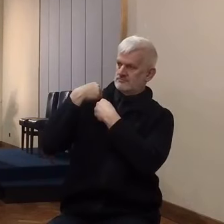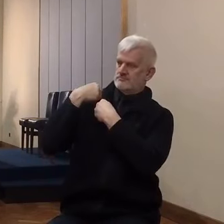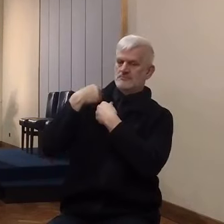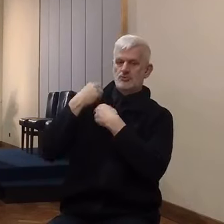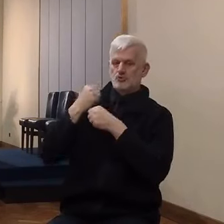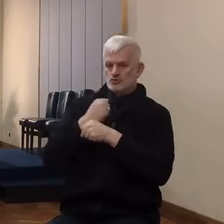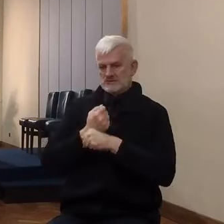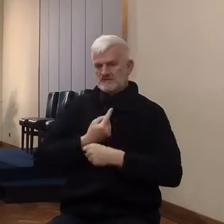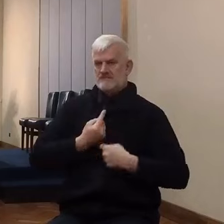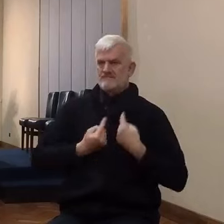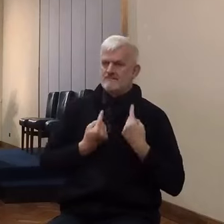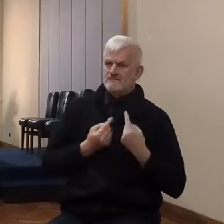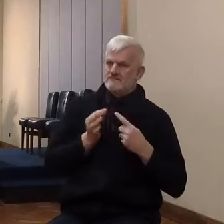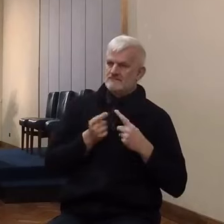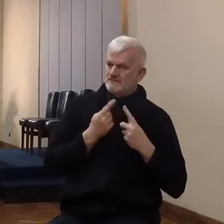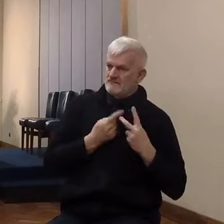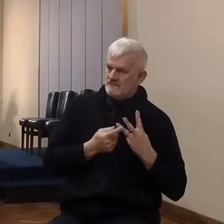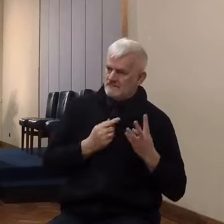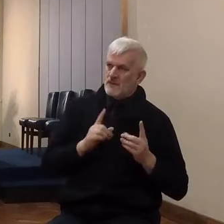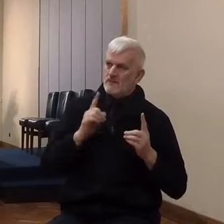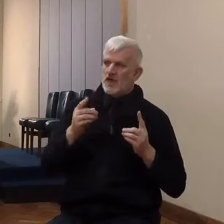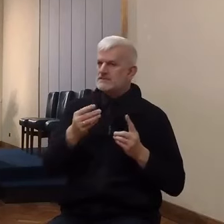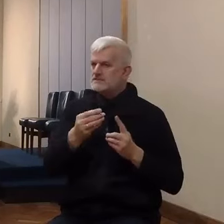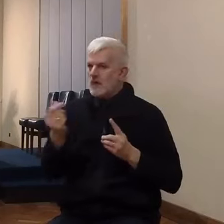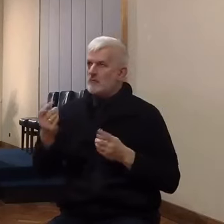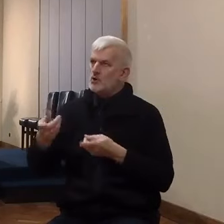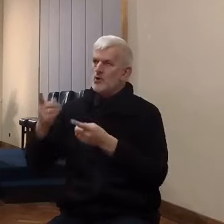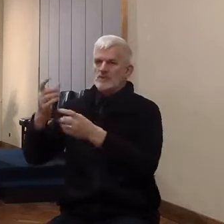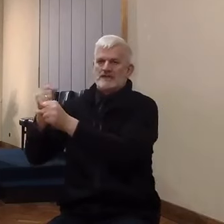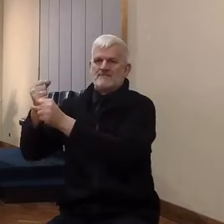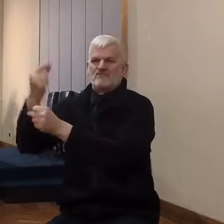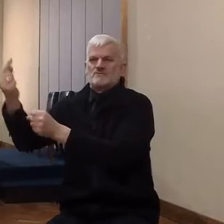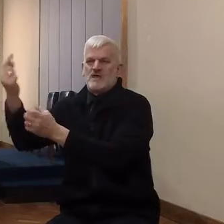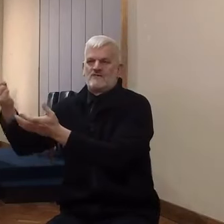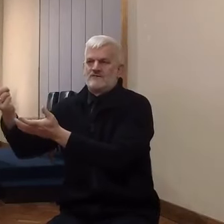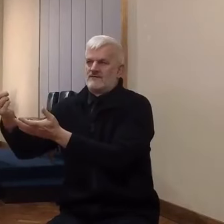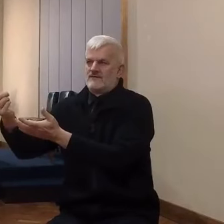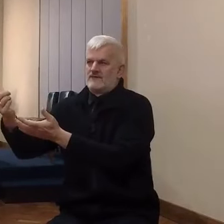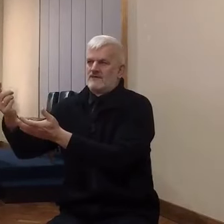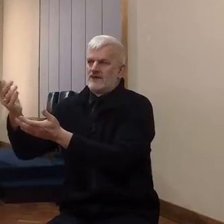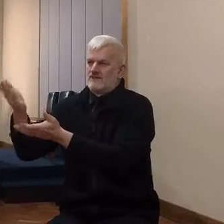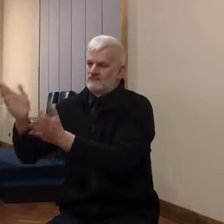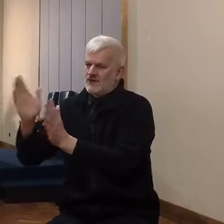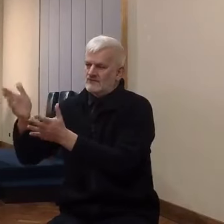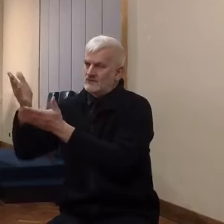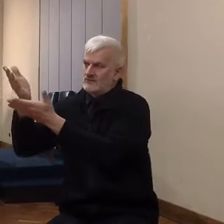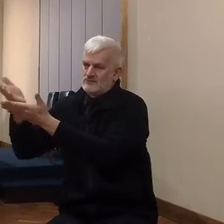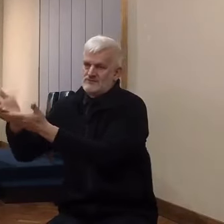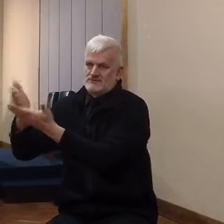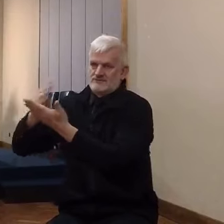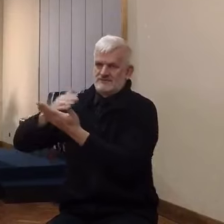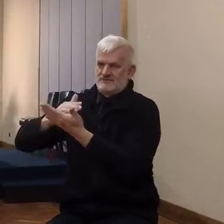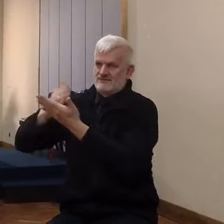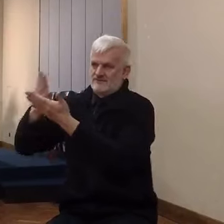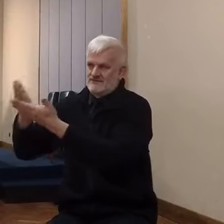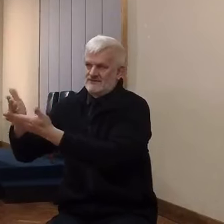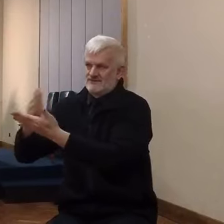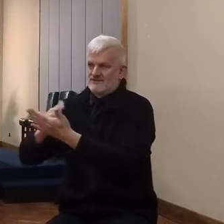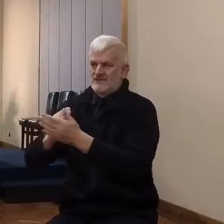the first lesson in faith in the chapter. It seems to me that we have to be very careful not to